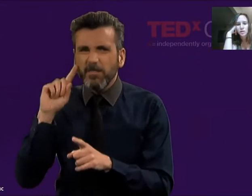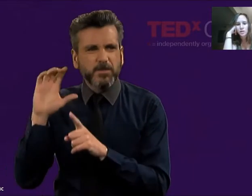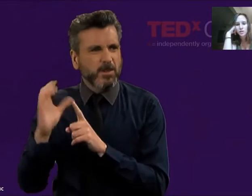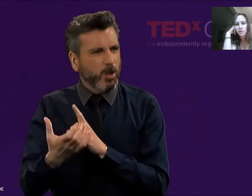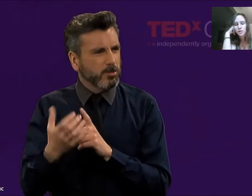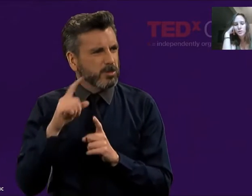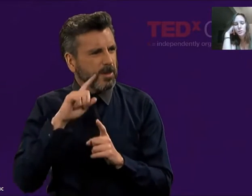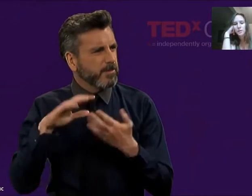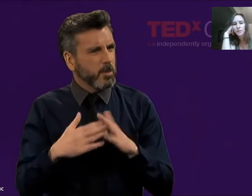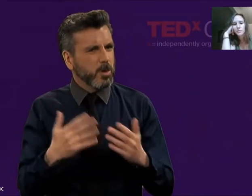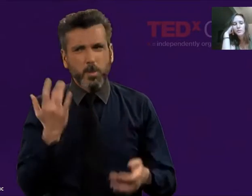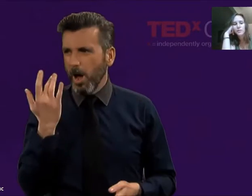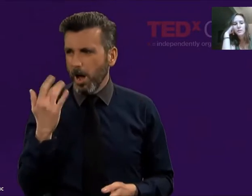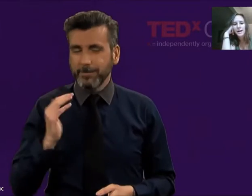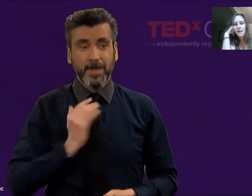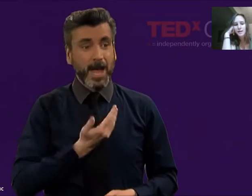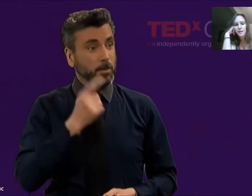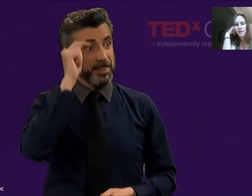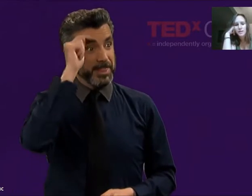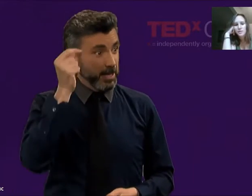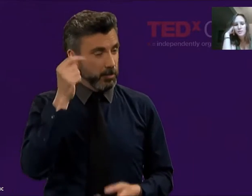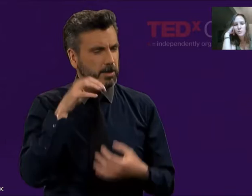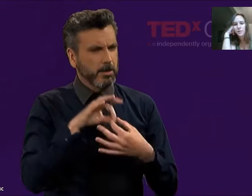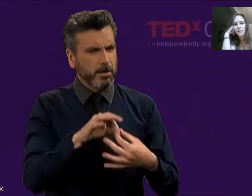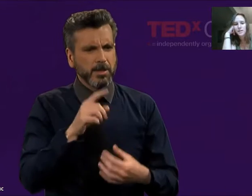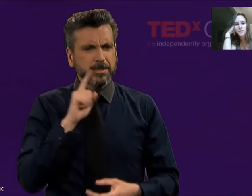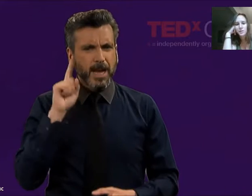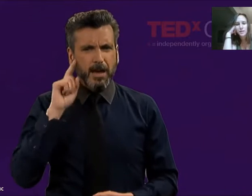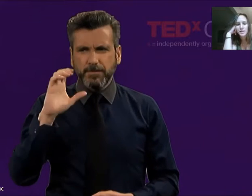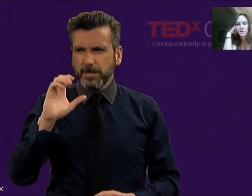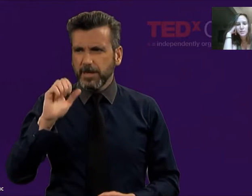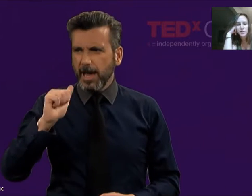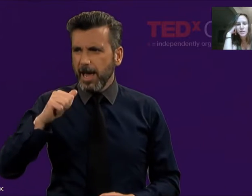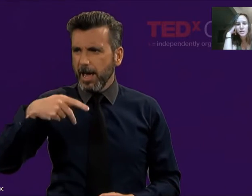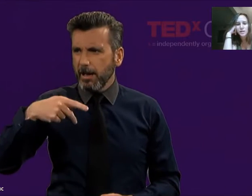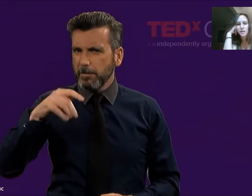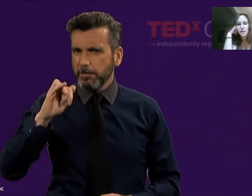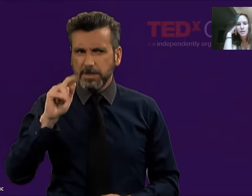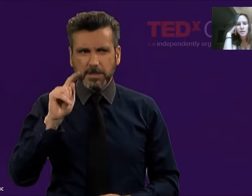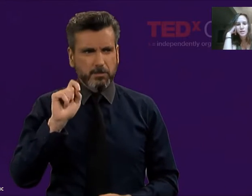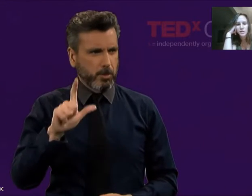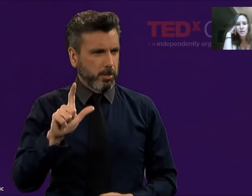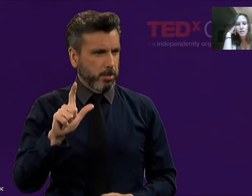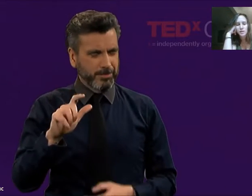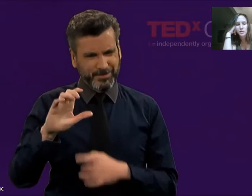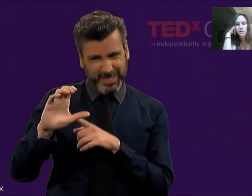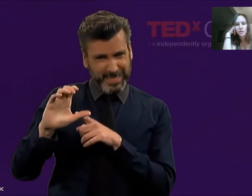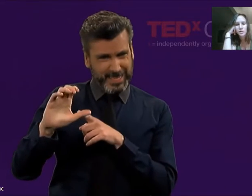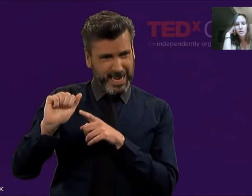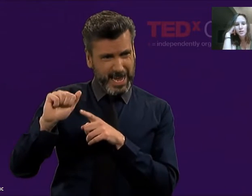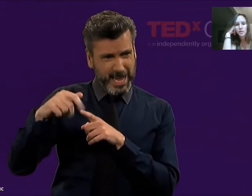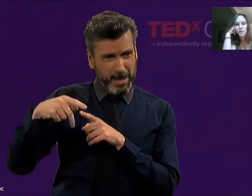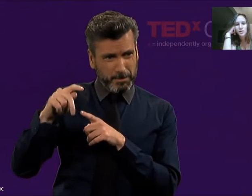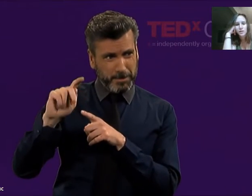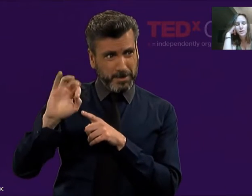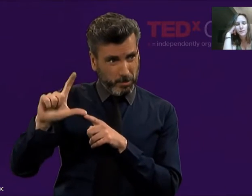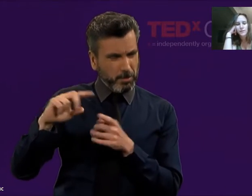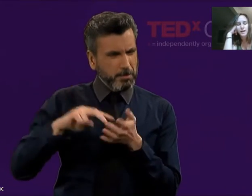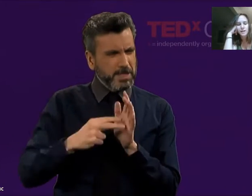So why would that, why would these two things be a factor